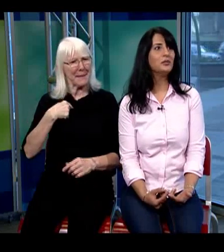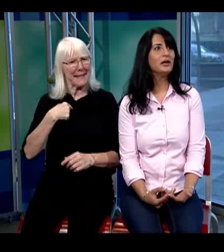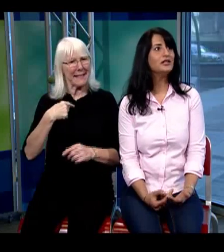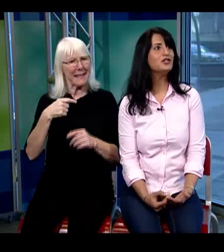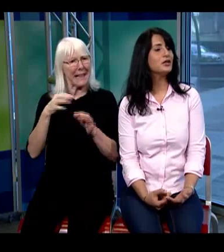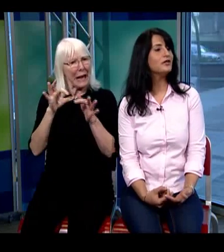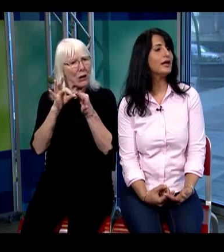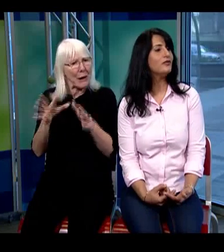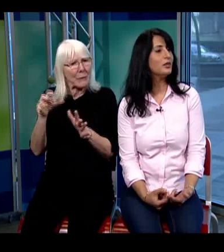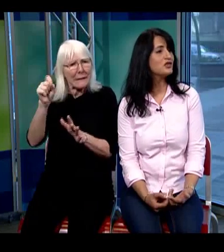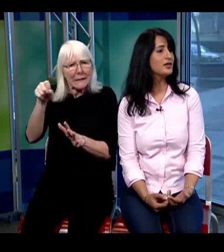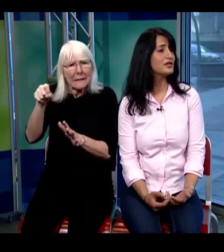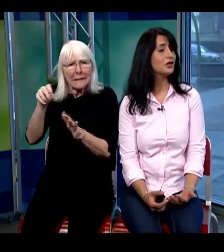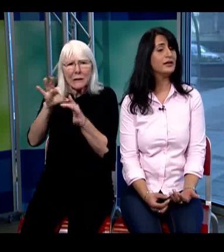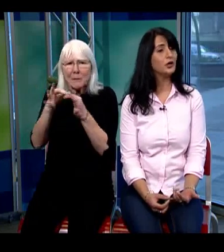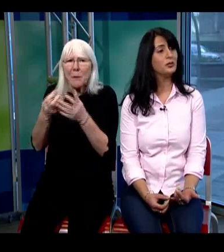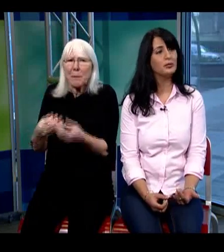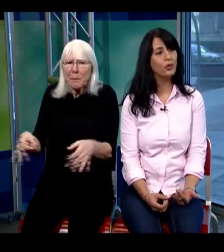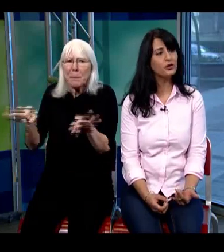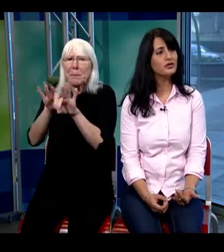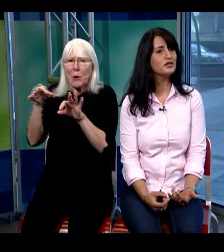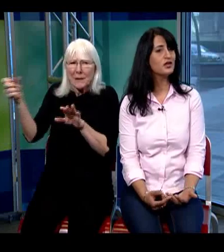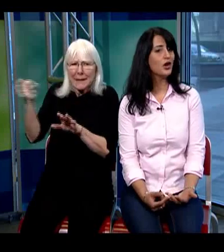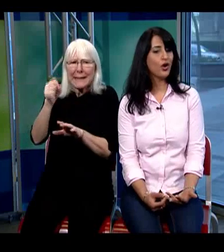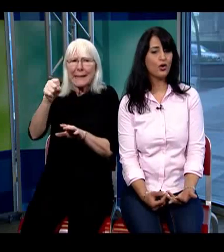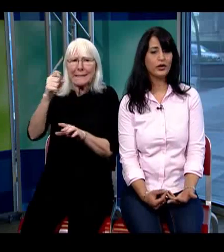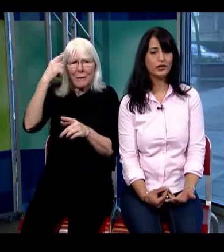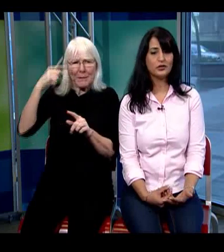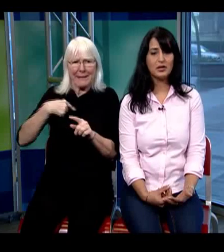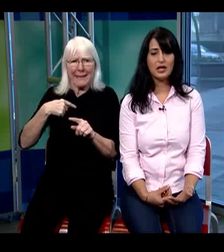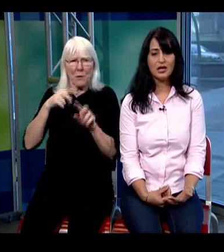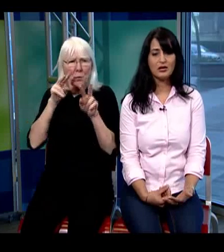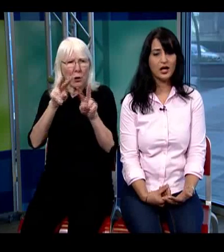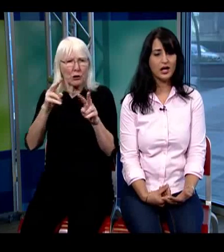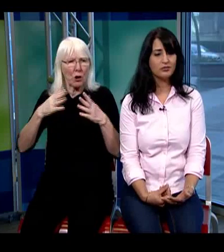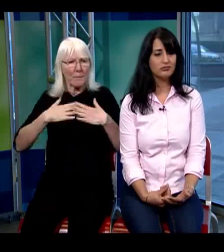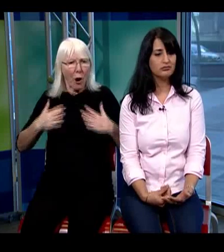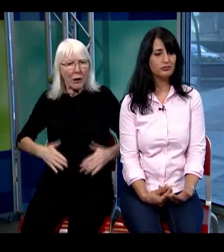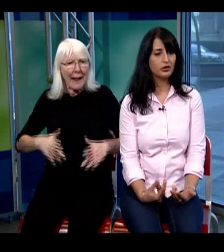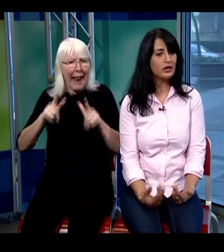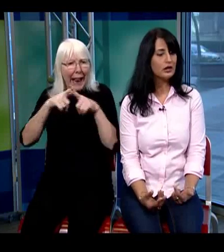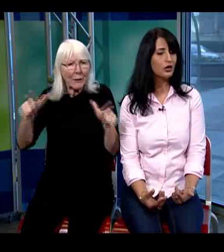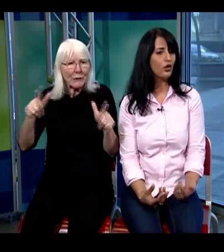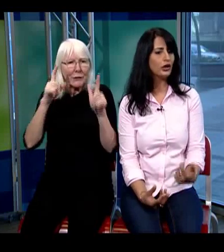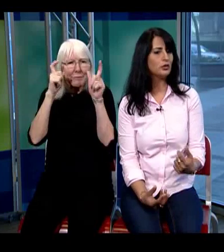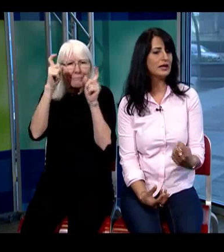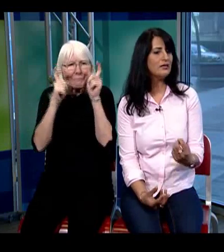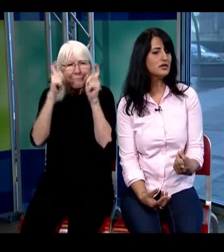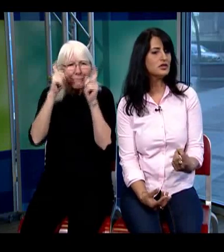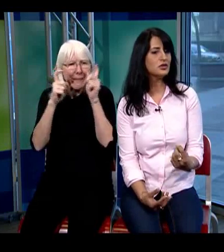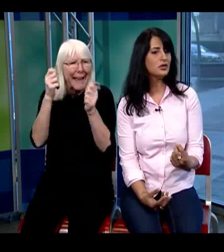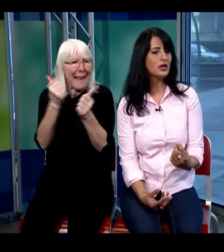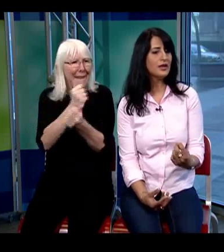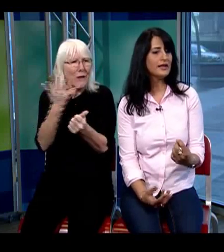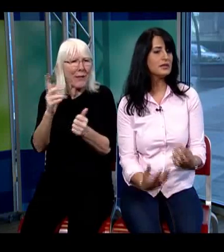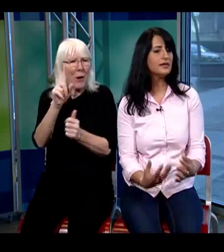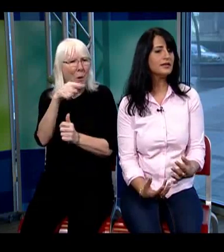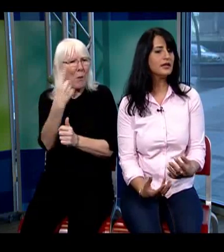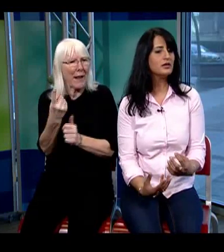ability to convey information that's that could be important or it could be critical or it could be even too that's something that they're